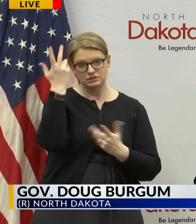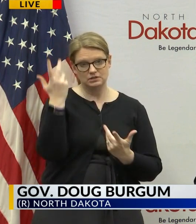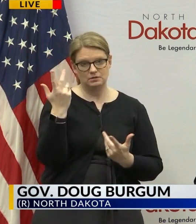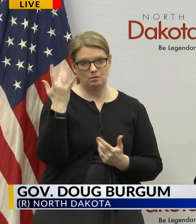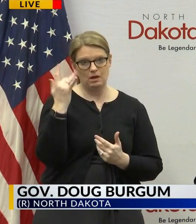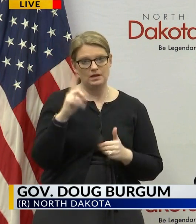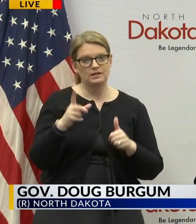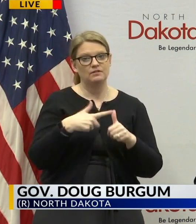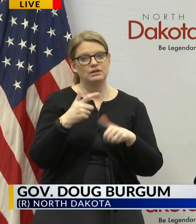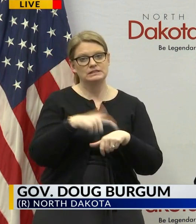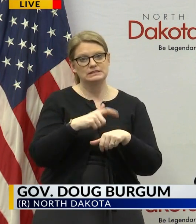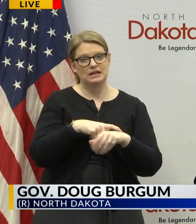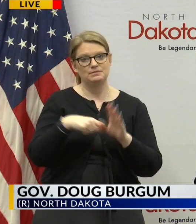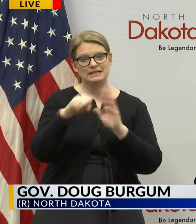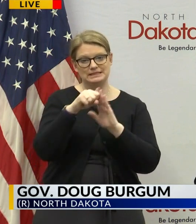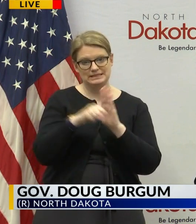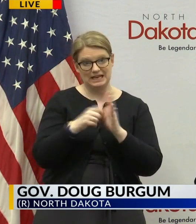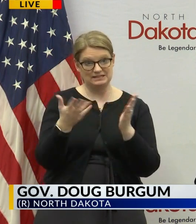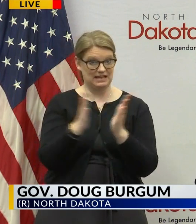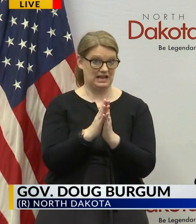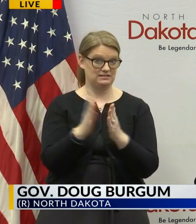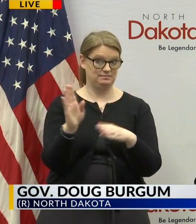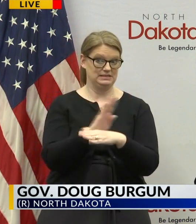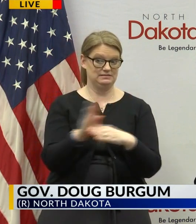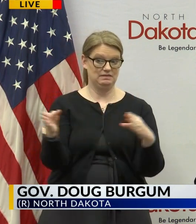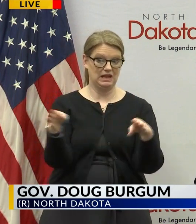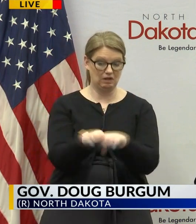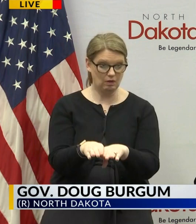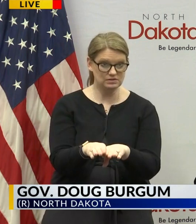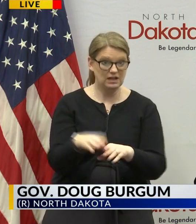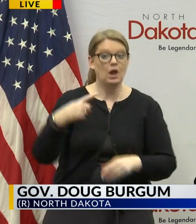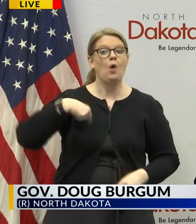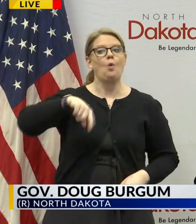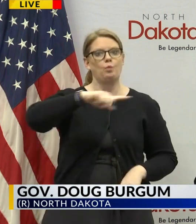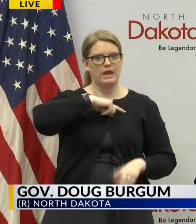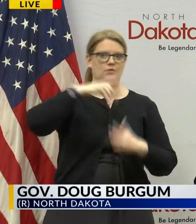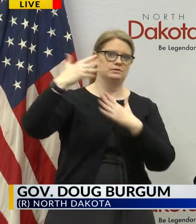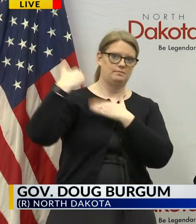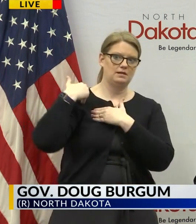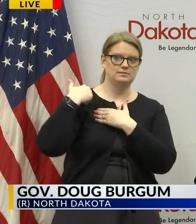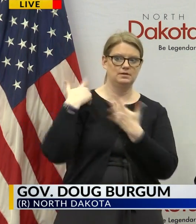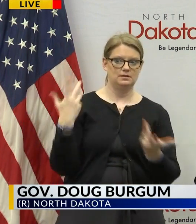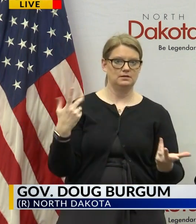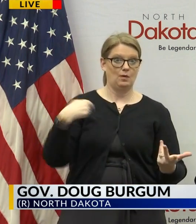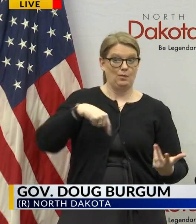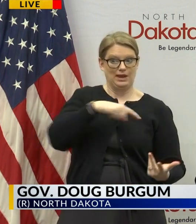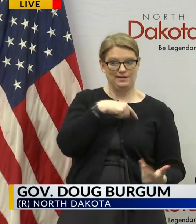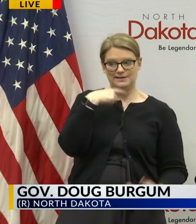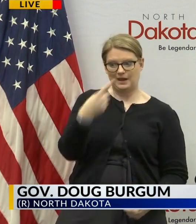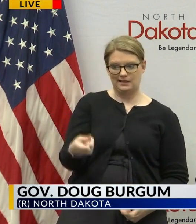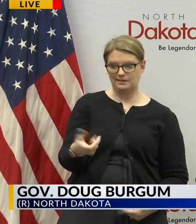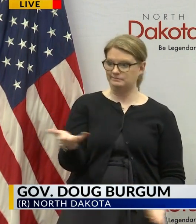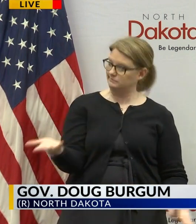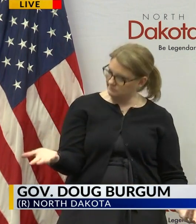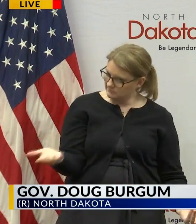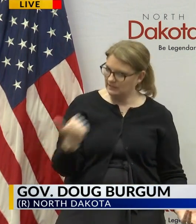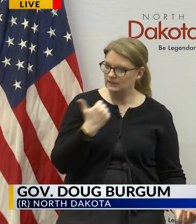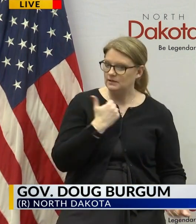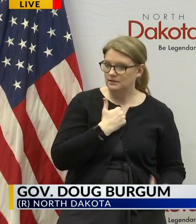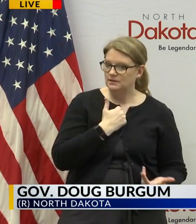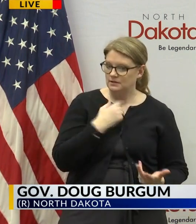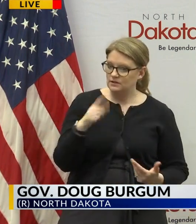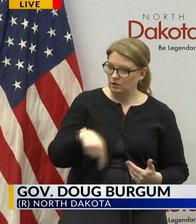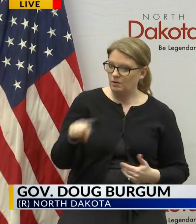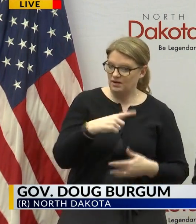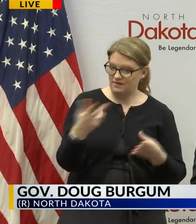where the state has asked businesses to close i mean we're directly responsible we're asking them to uh to undergo some